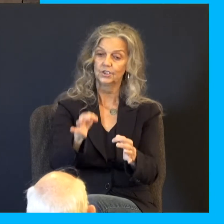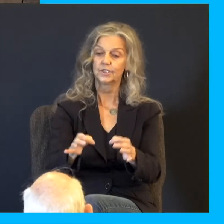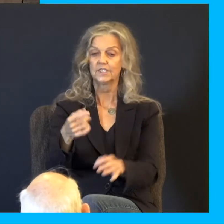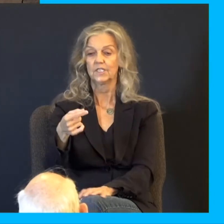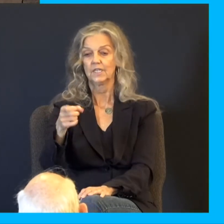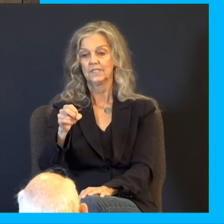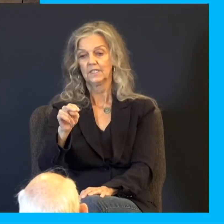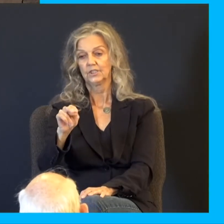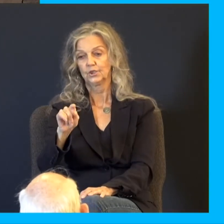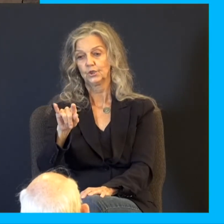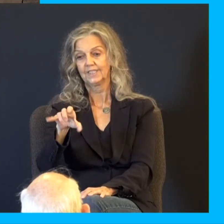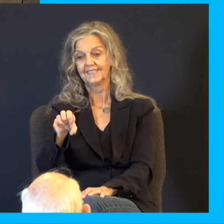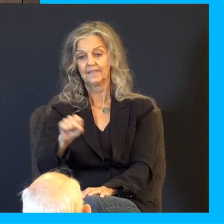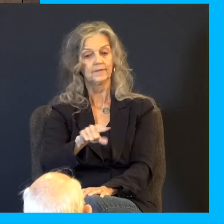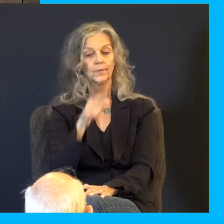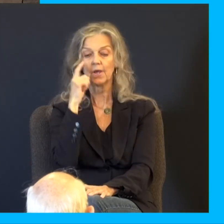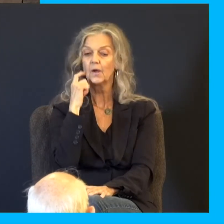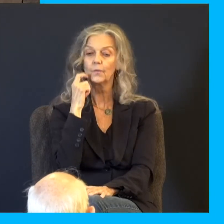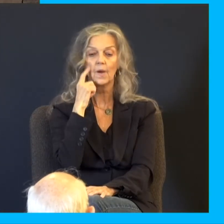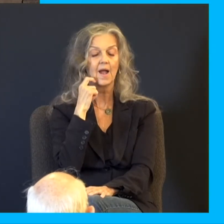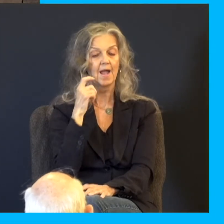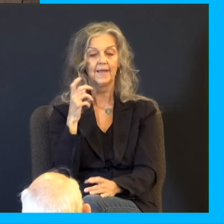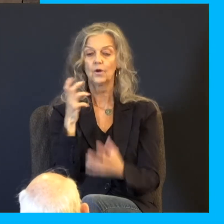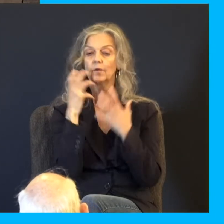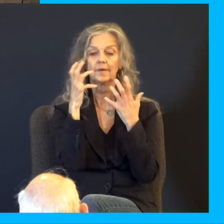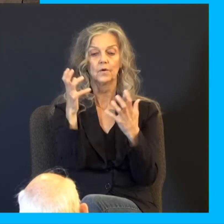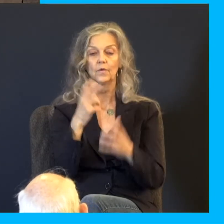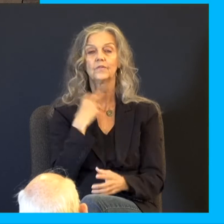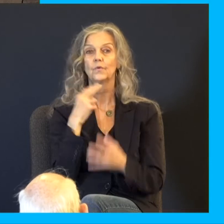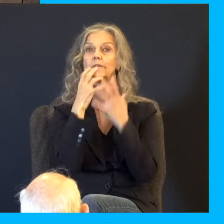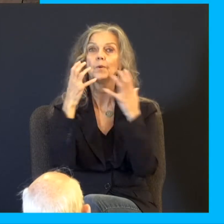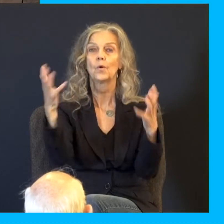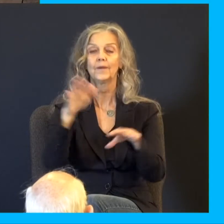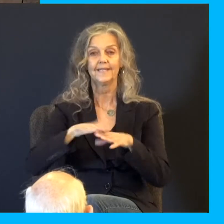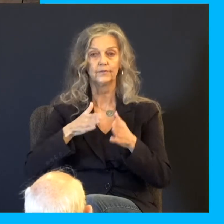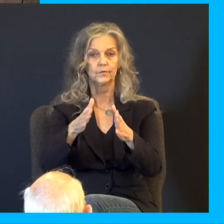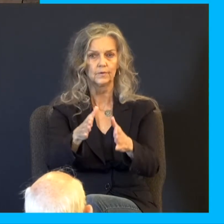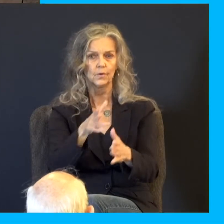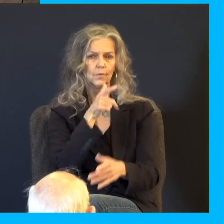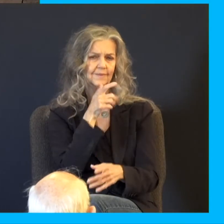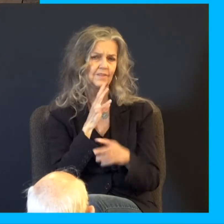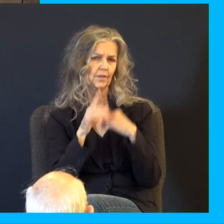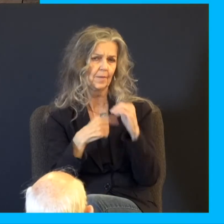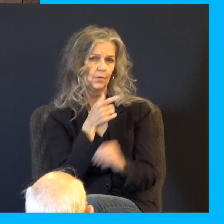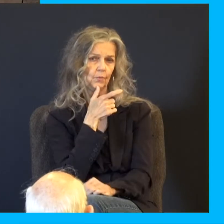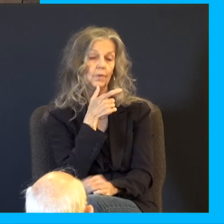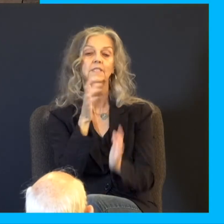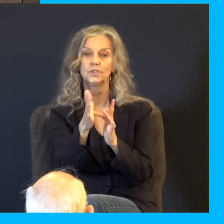He shall not cry, nor lift up, nor cause his voice to be heard in the street. Who is this quoted about? Jesus. Matthew 12.